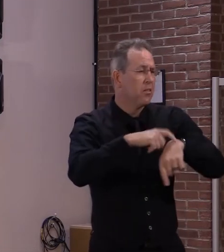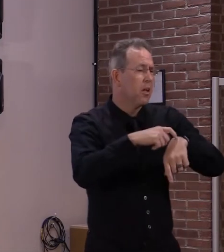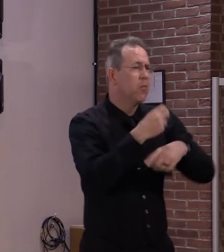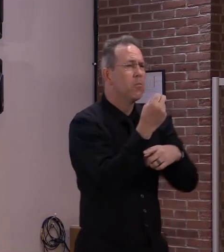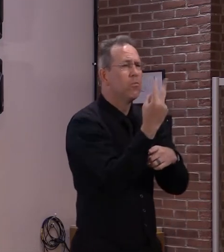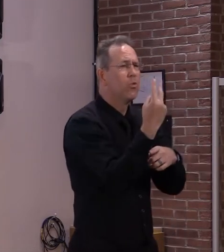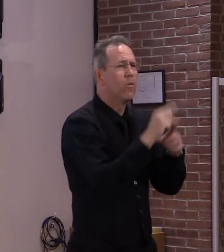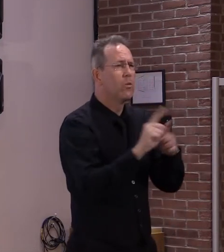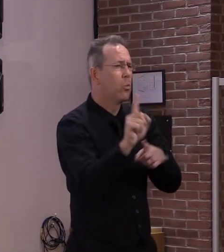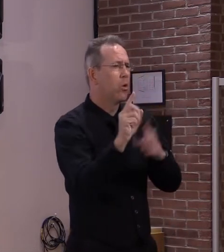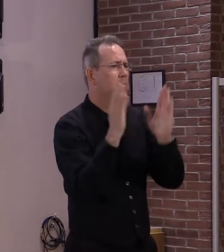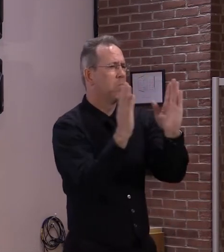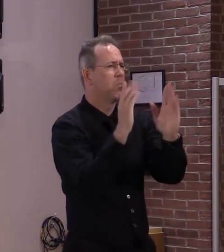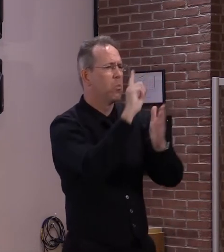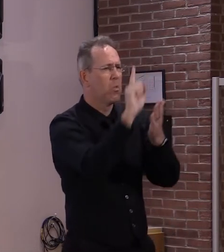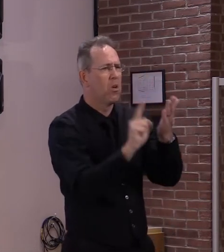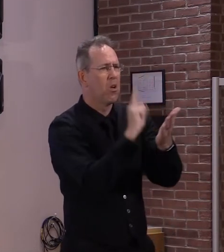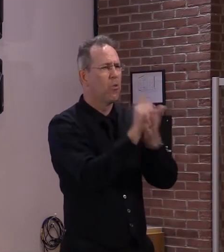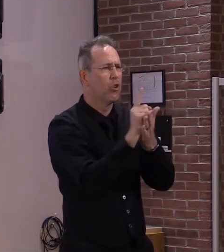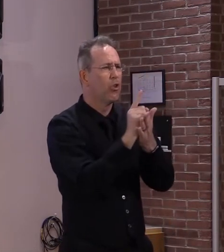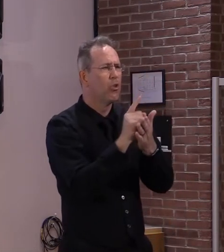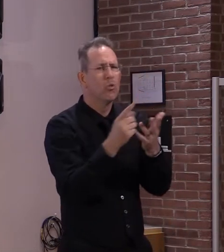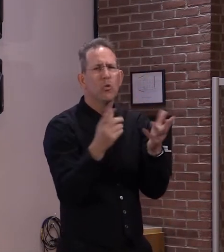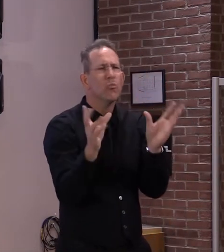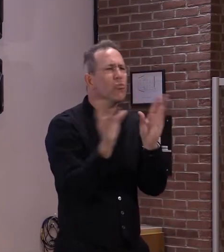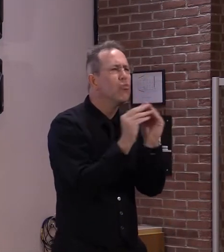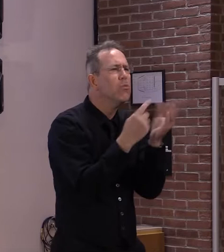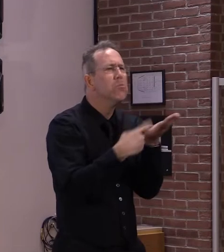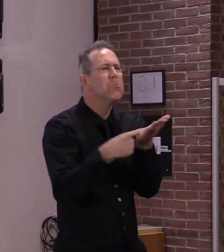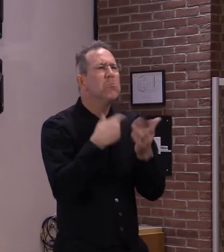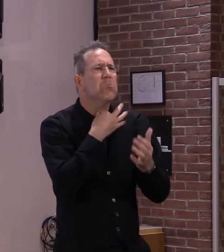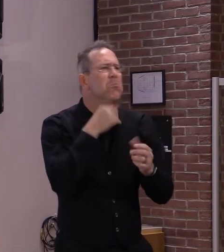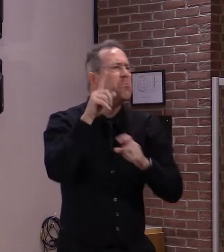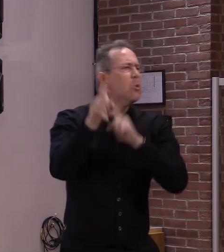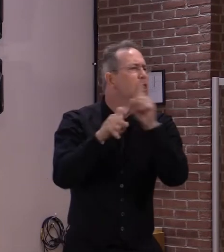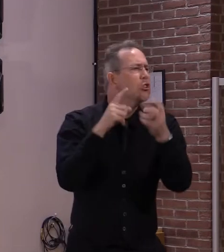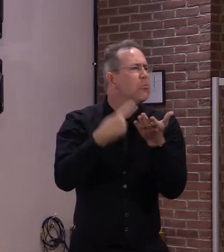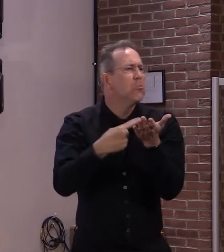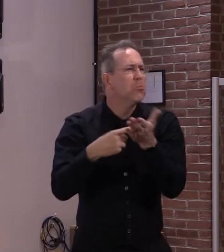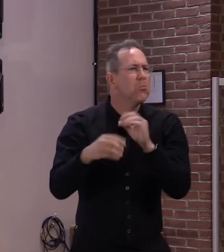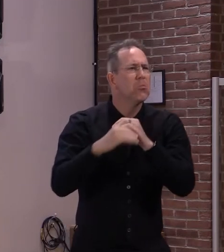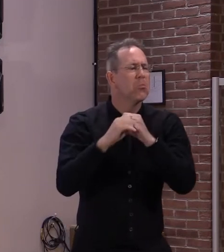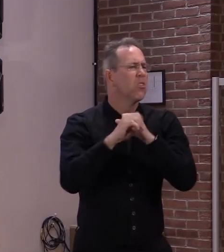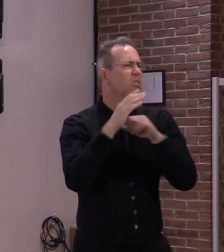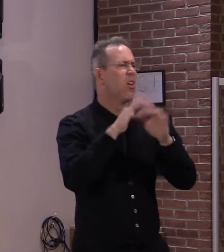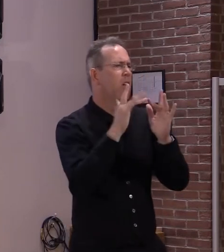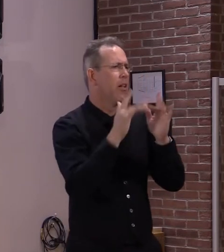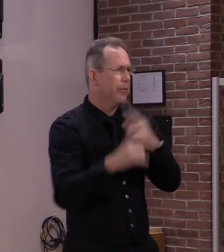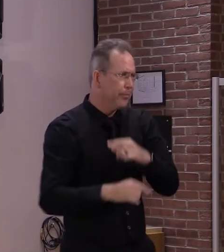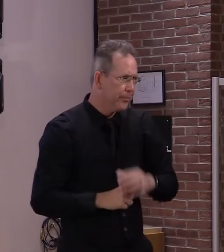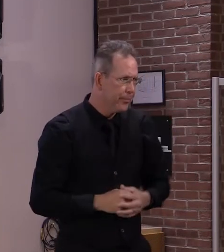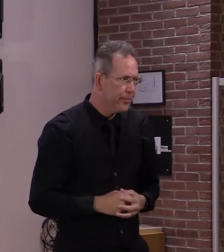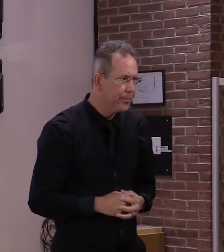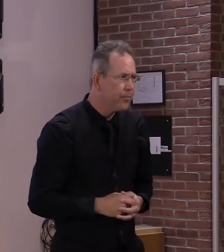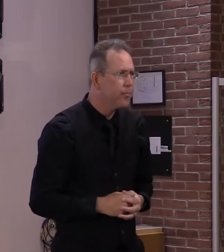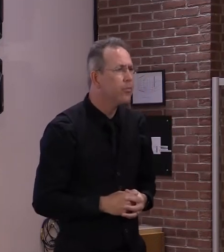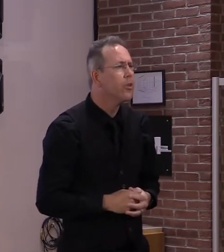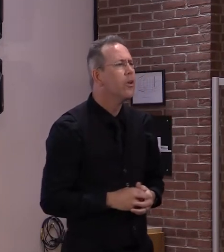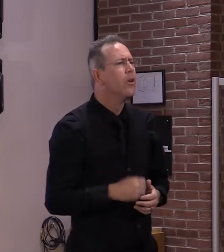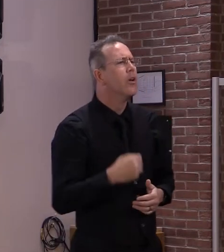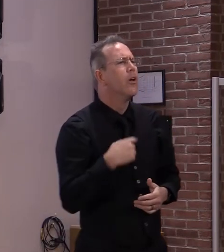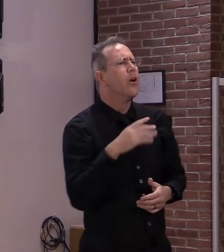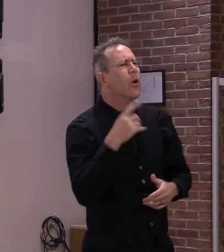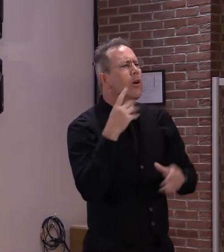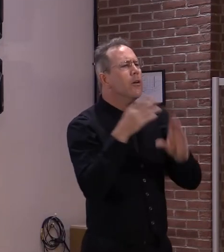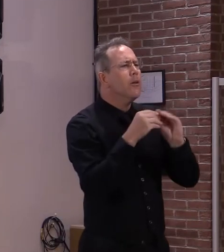information will be provided in a future media release. I also want to quickly mention fraud, which we know has been a